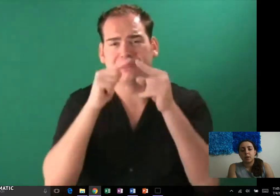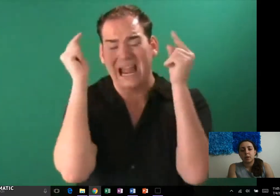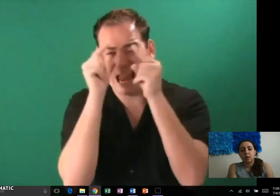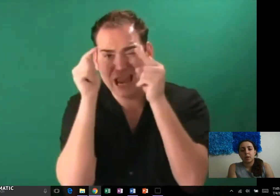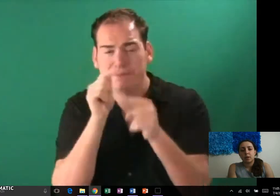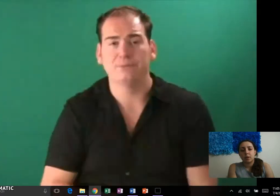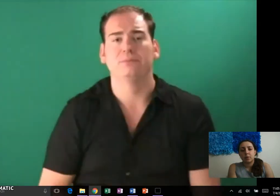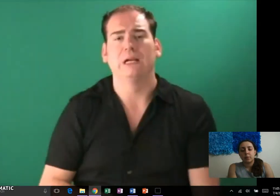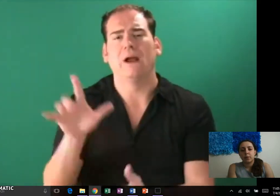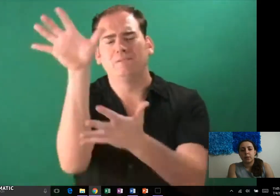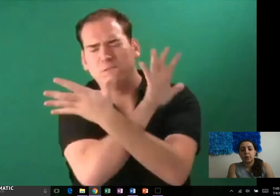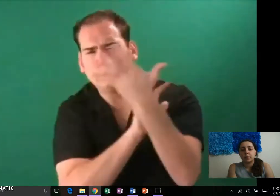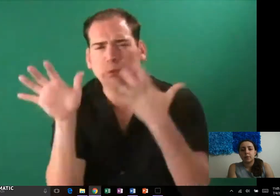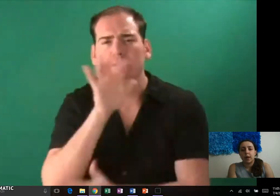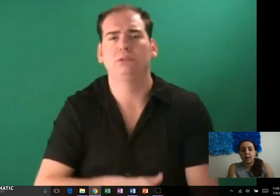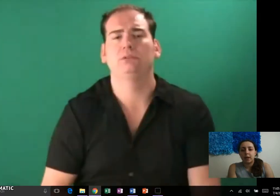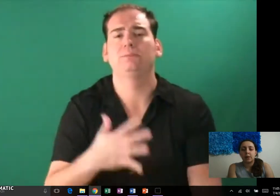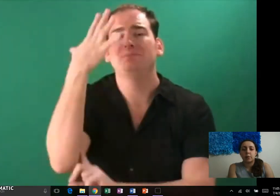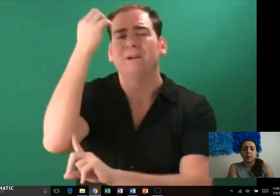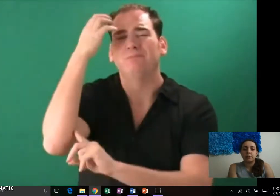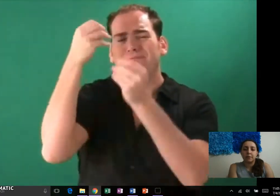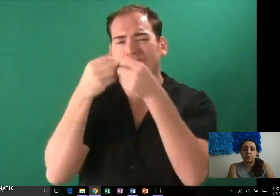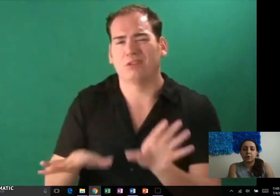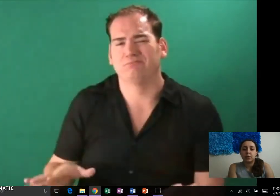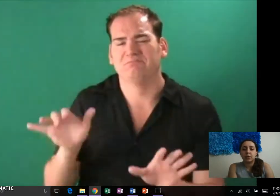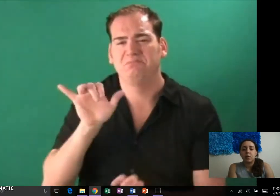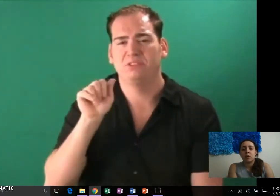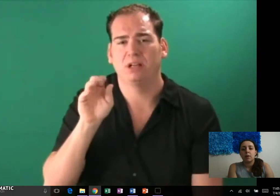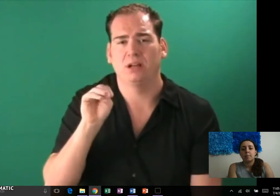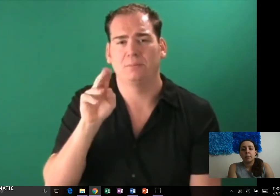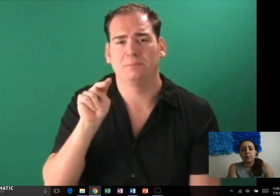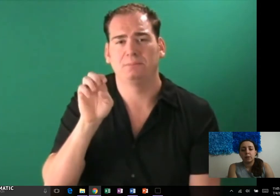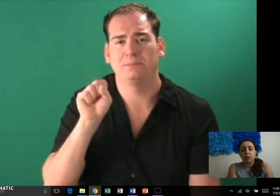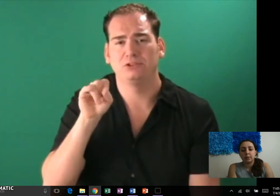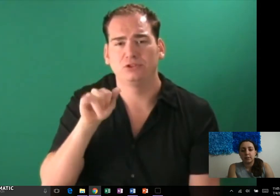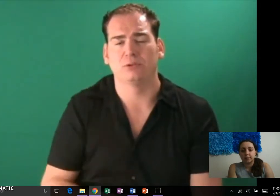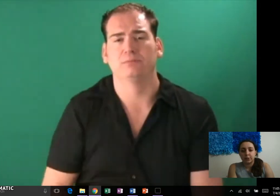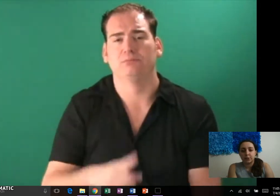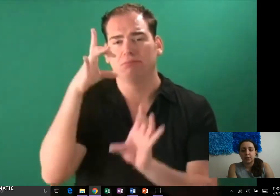could include headache or confusion memory loss amnesia